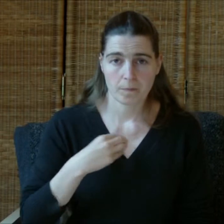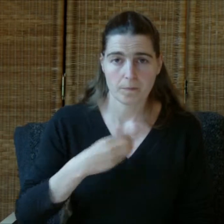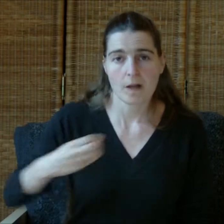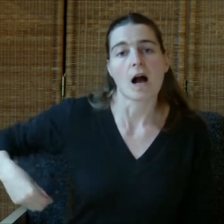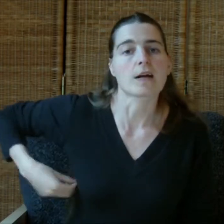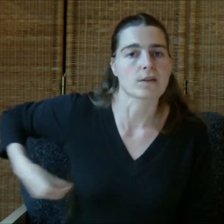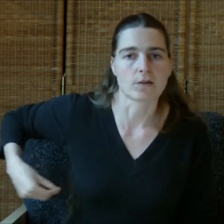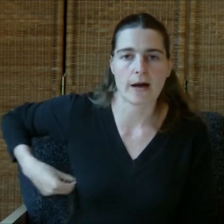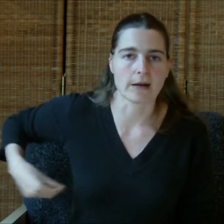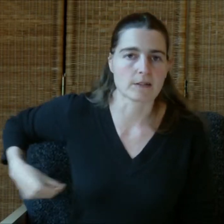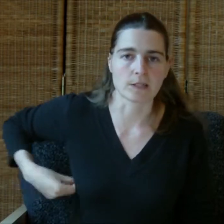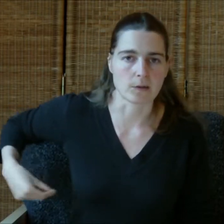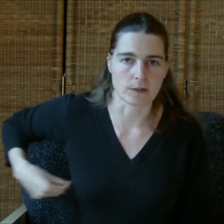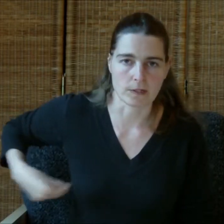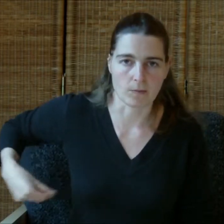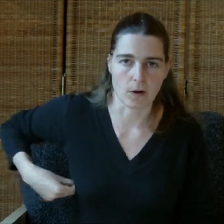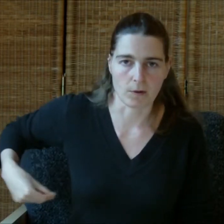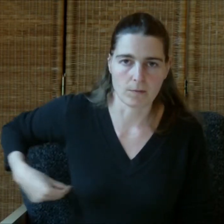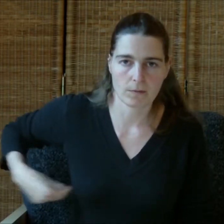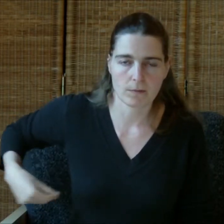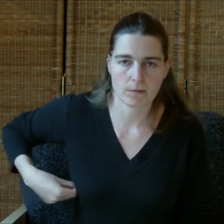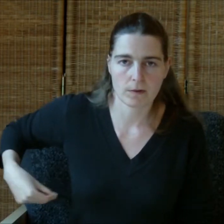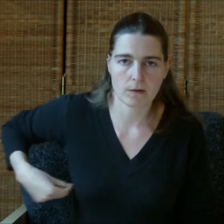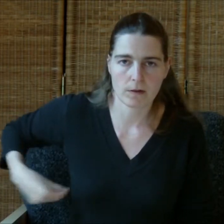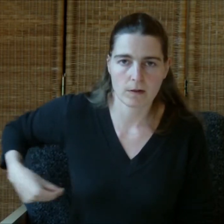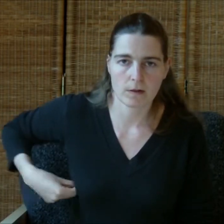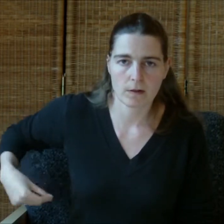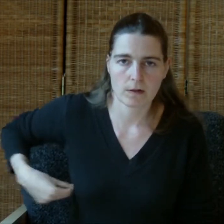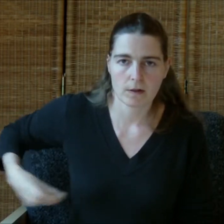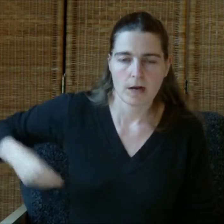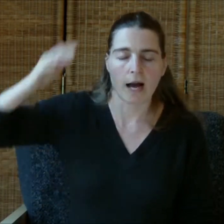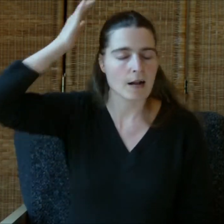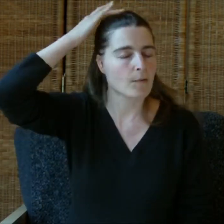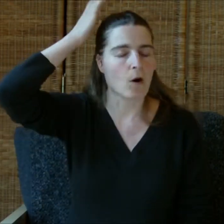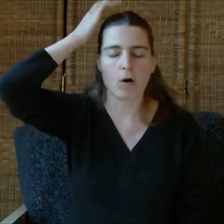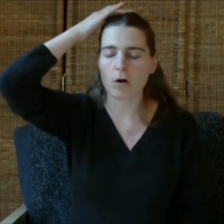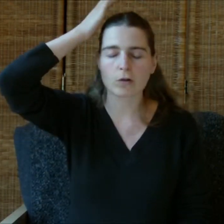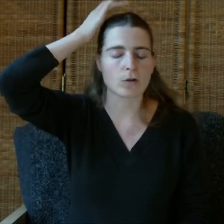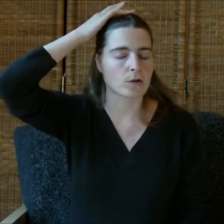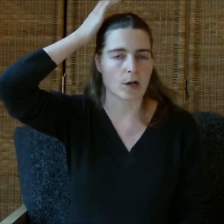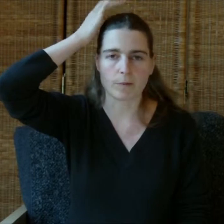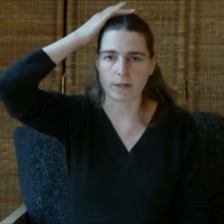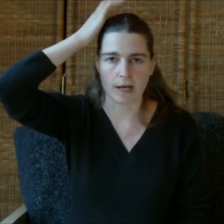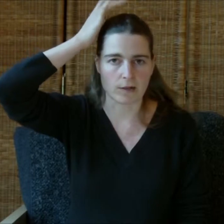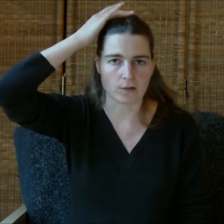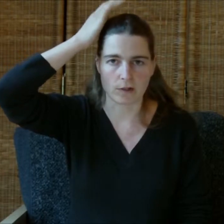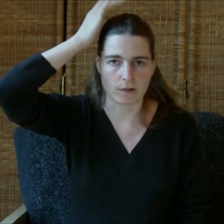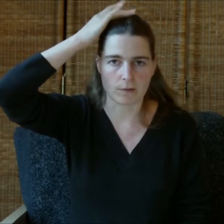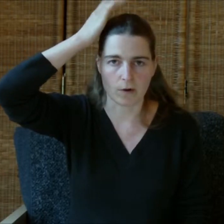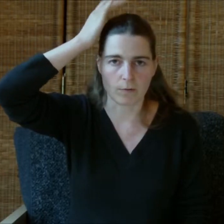I don't know how to deal with this problem. And I'm all caught up in the energy of this problem.